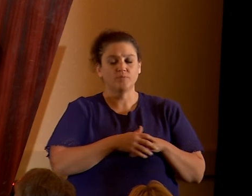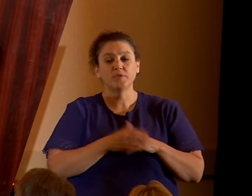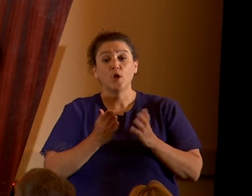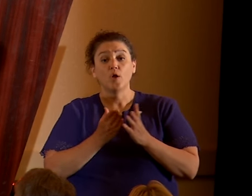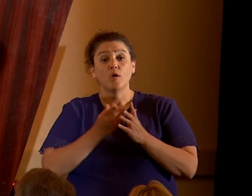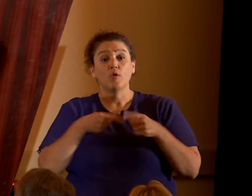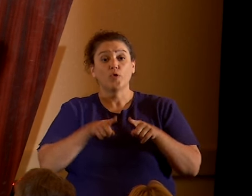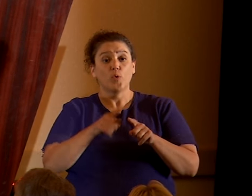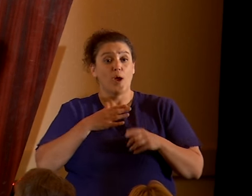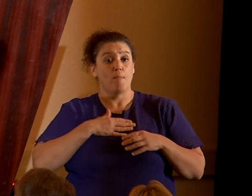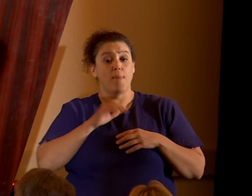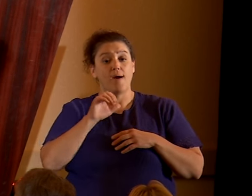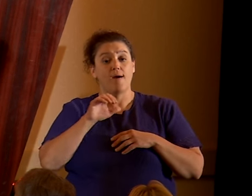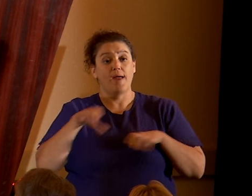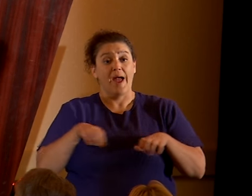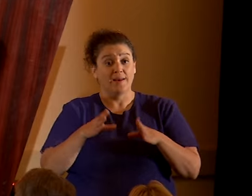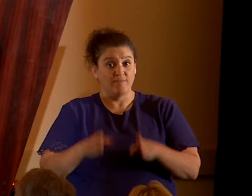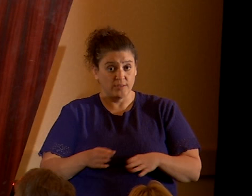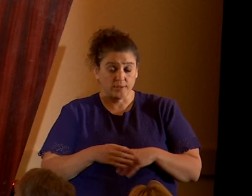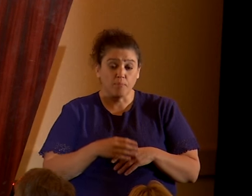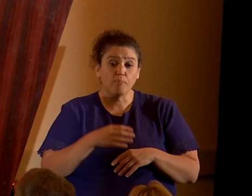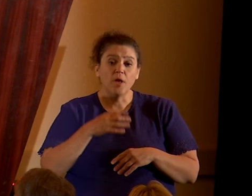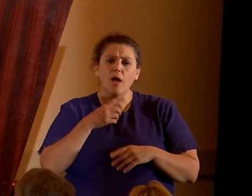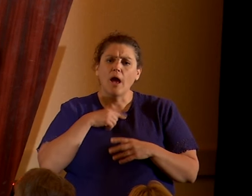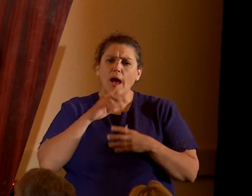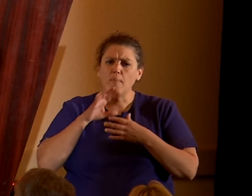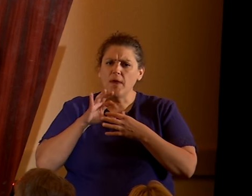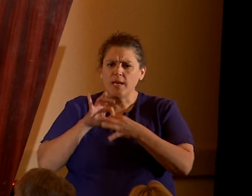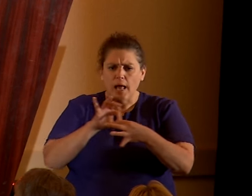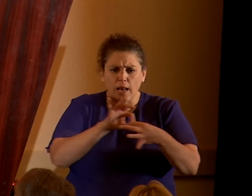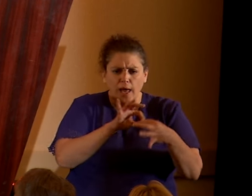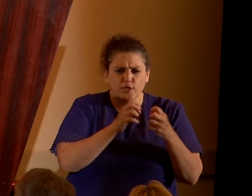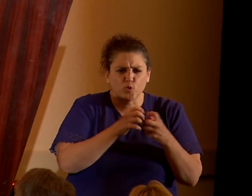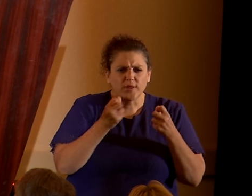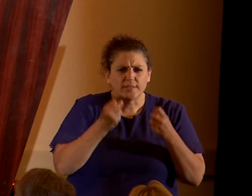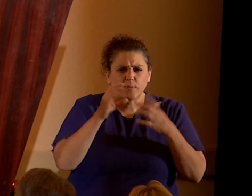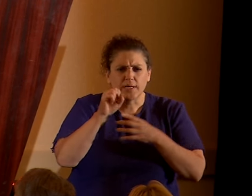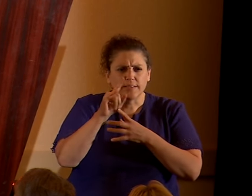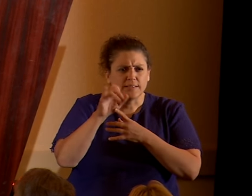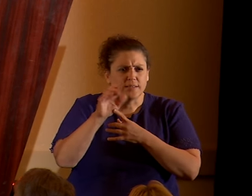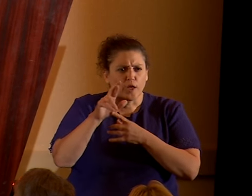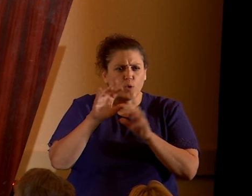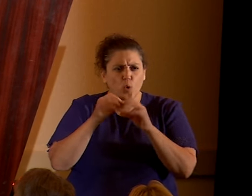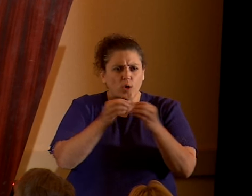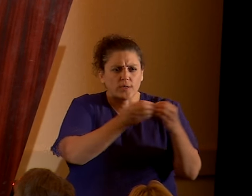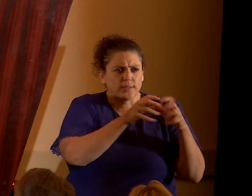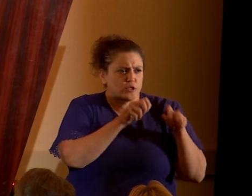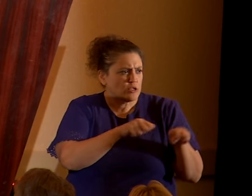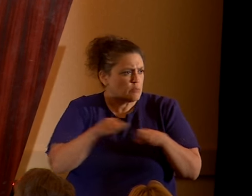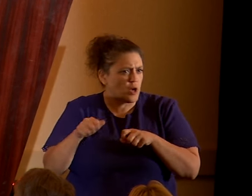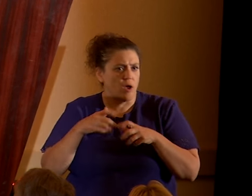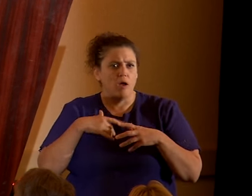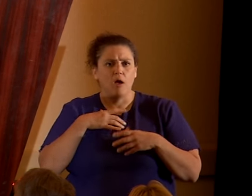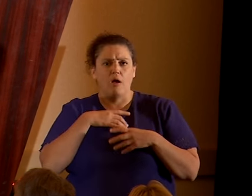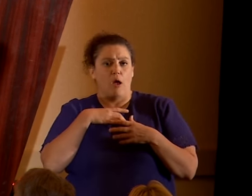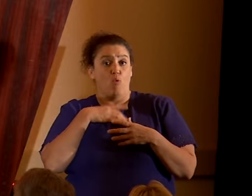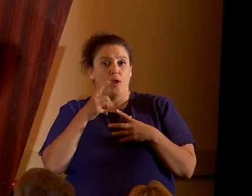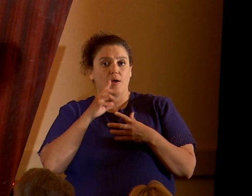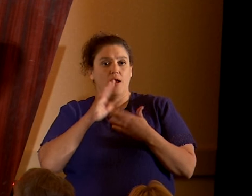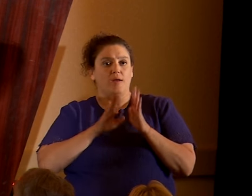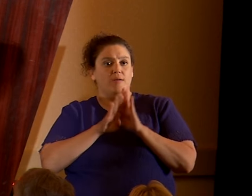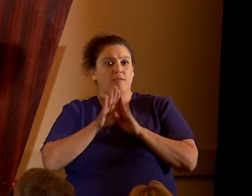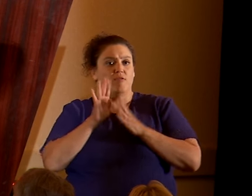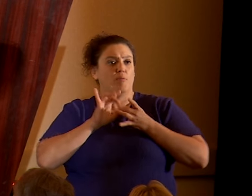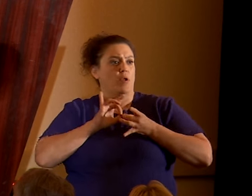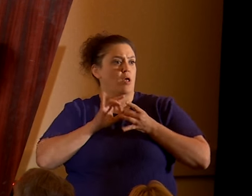activism, I have made alliances with as many secular organizations as possible. And I would like to make more across the world, because